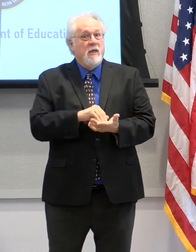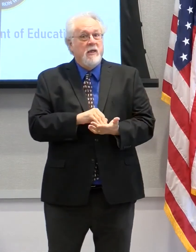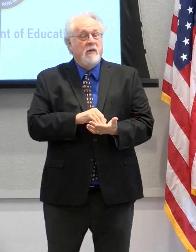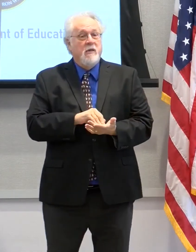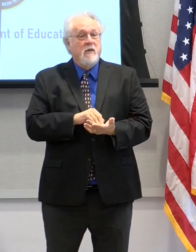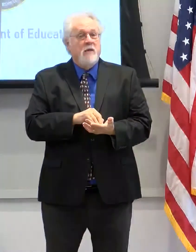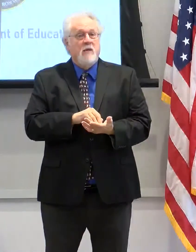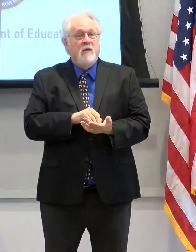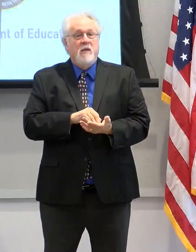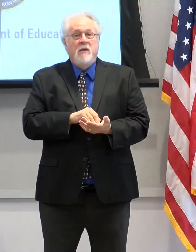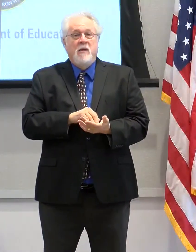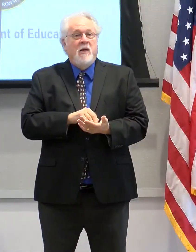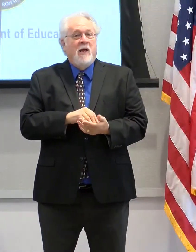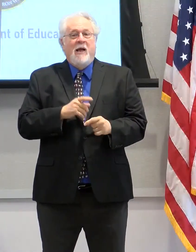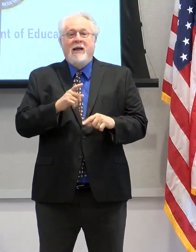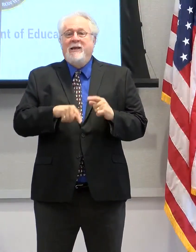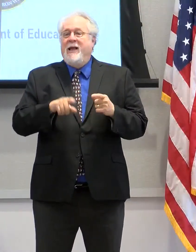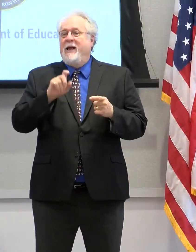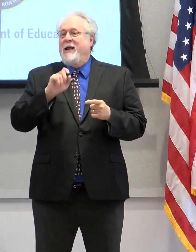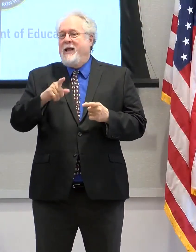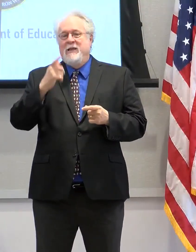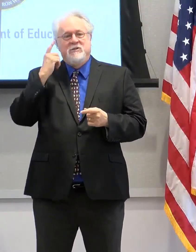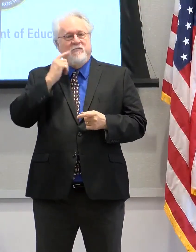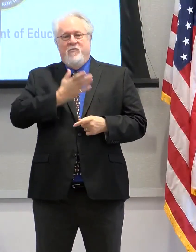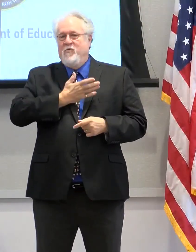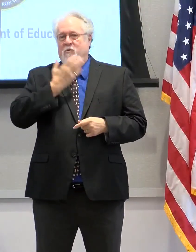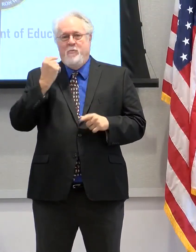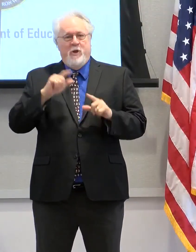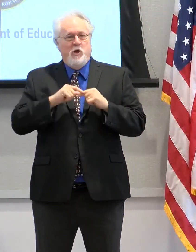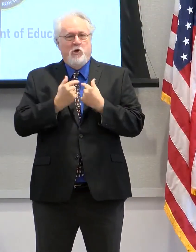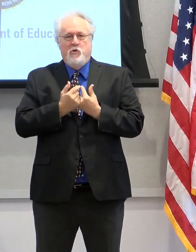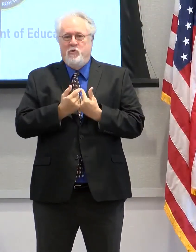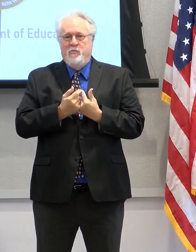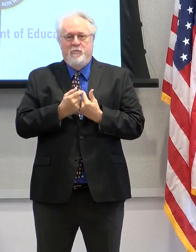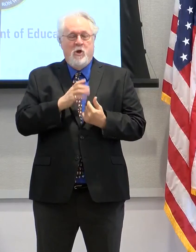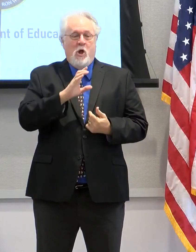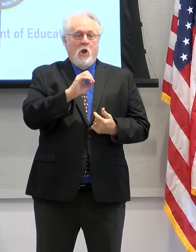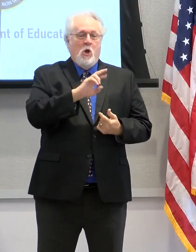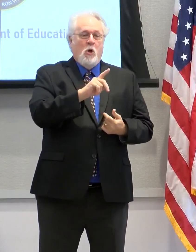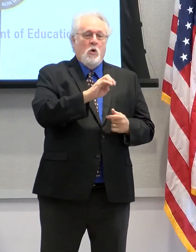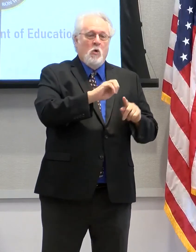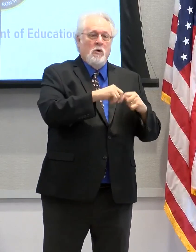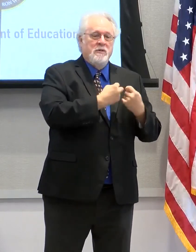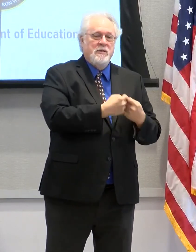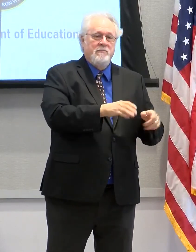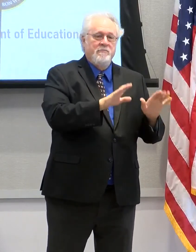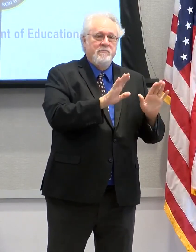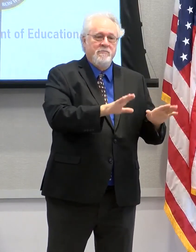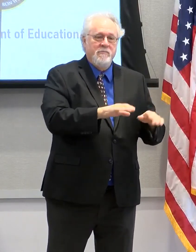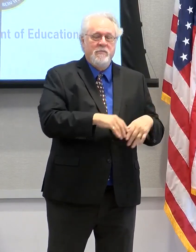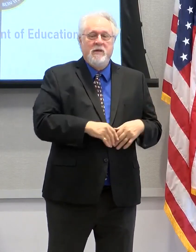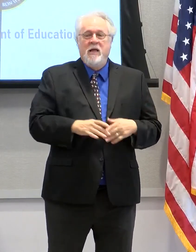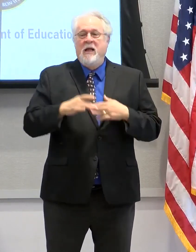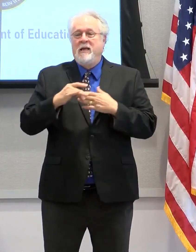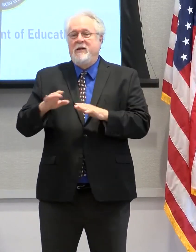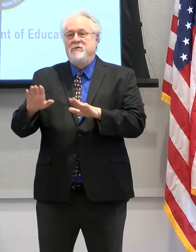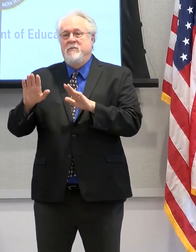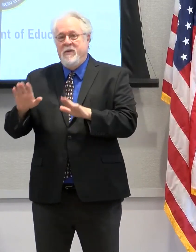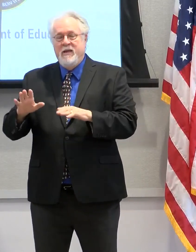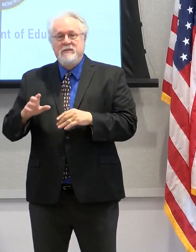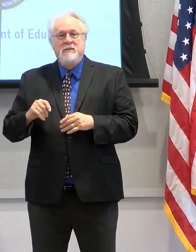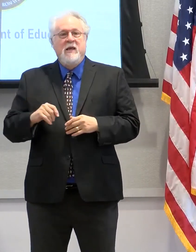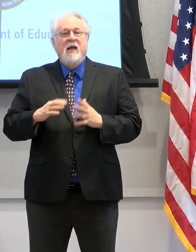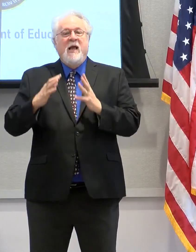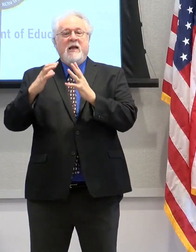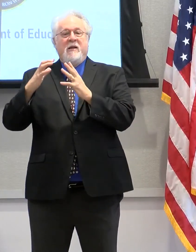I couldn't ask for a better group to work with. The core team is amazing. The leaders are amazing. And it also breaks down